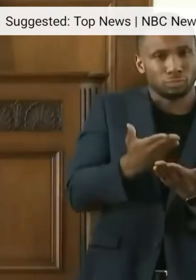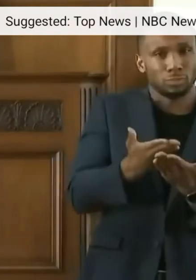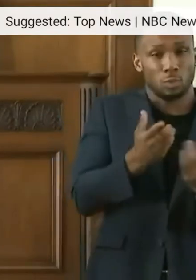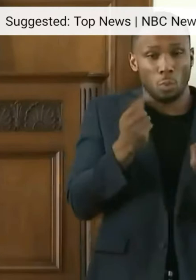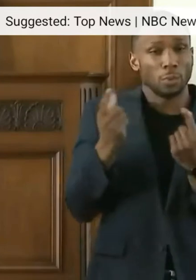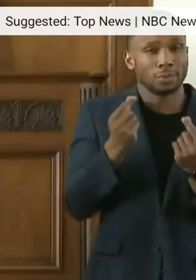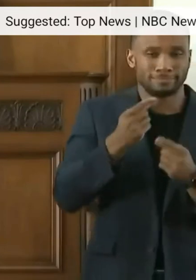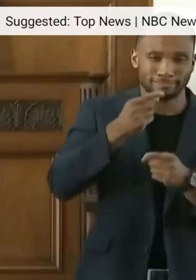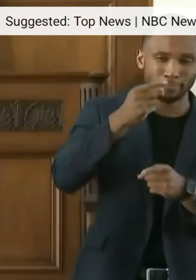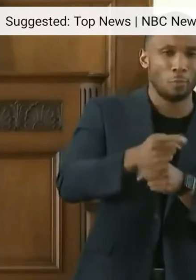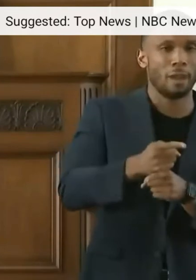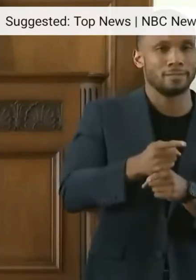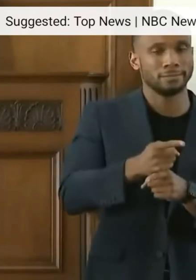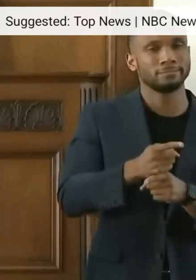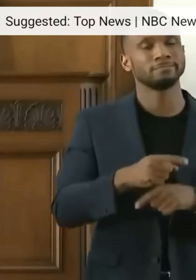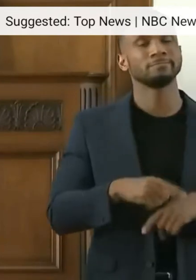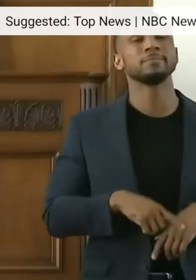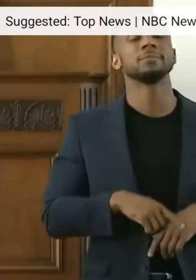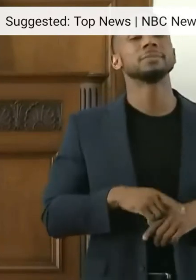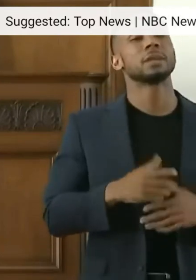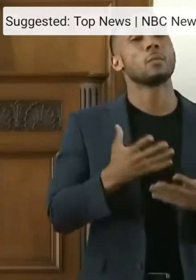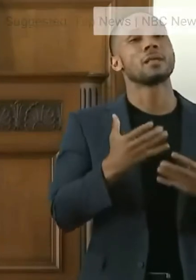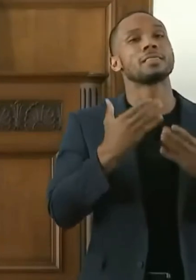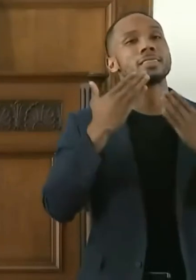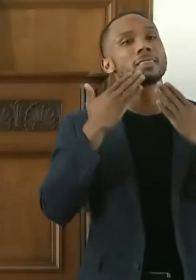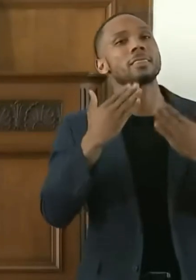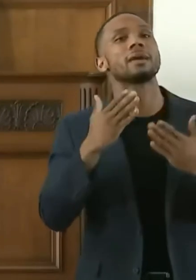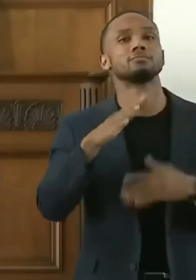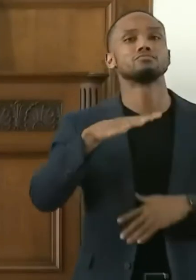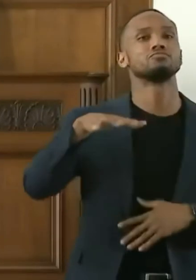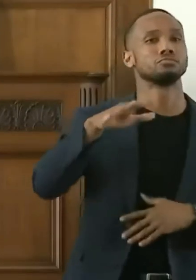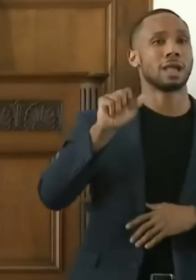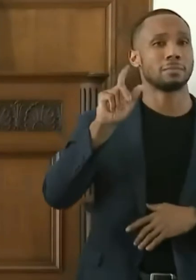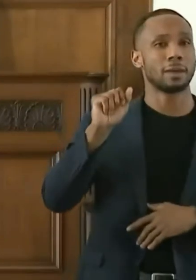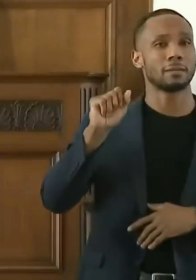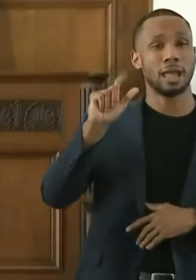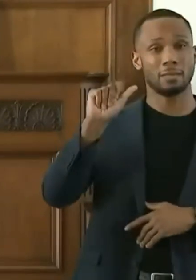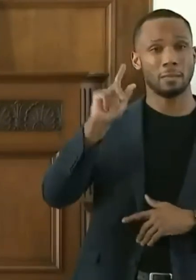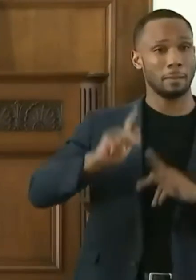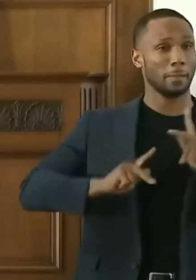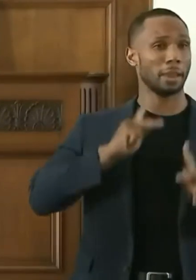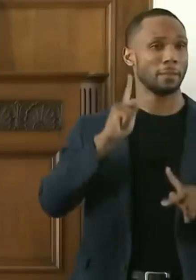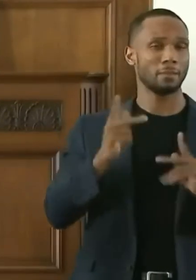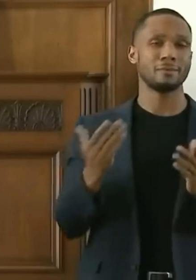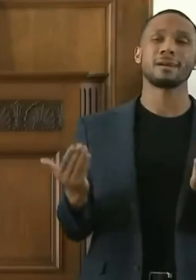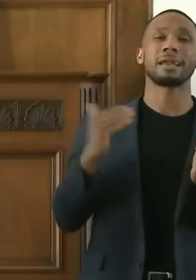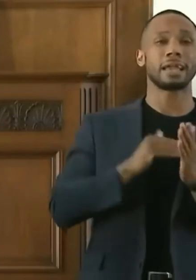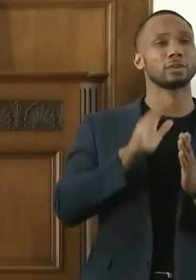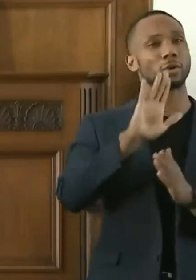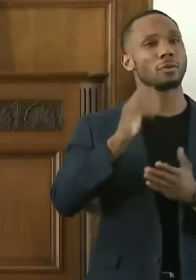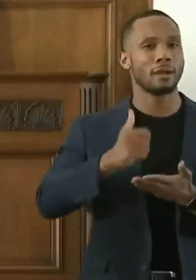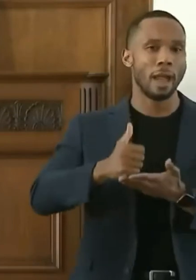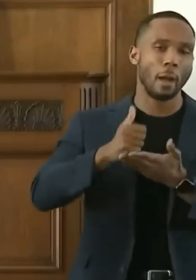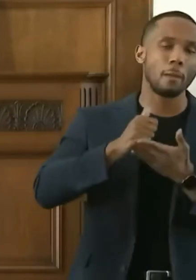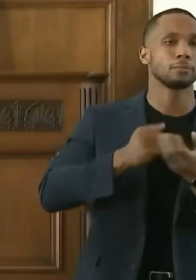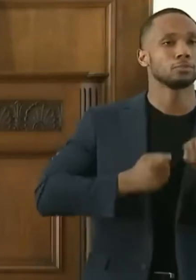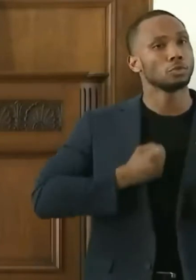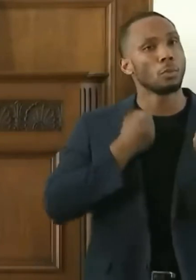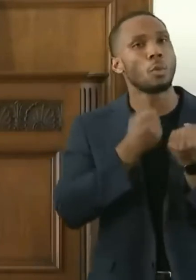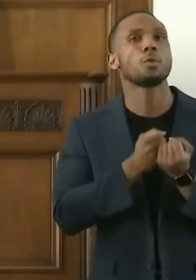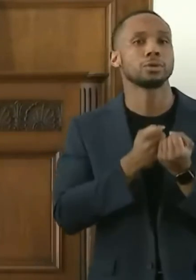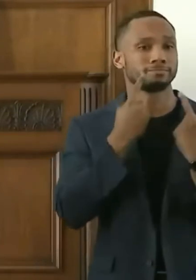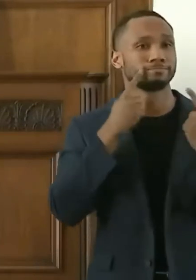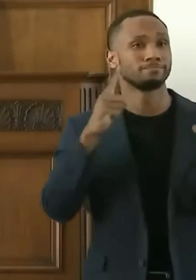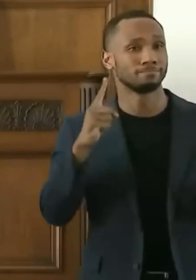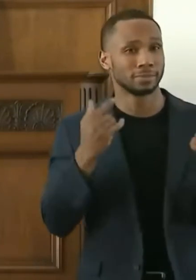right direction and I certainly want to thank the people of Alabama once again for their tremendous help and support to get us where we